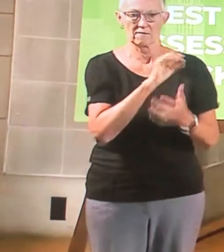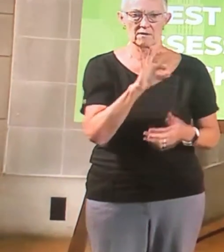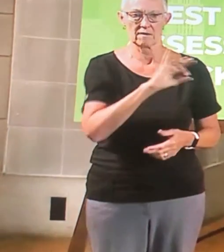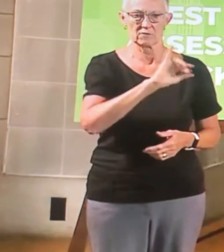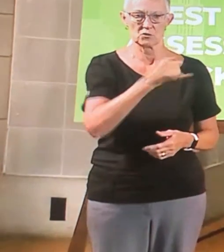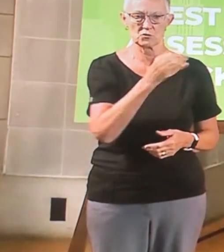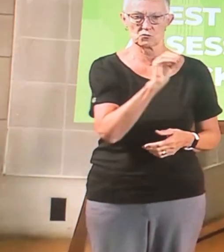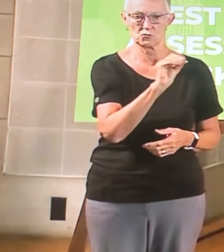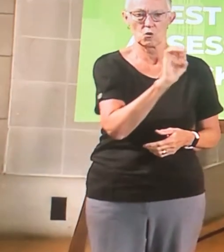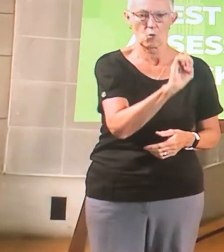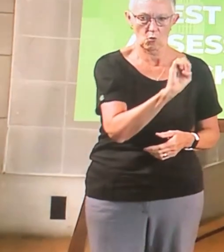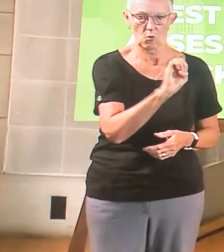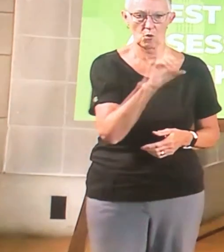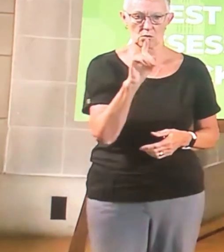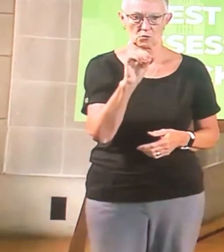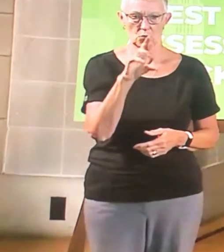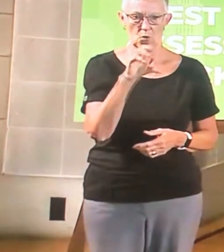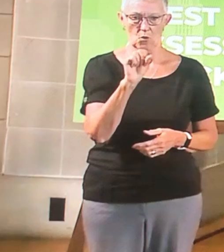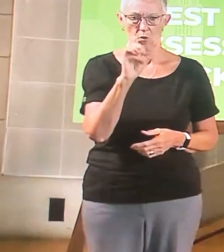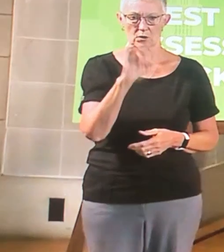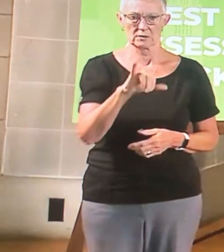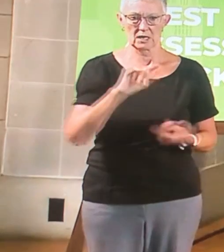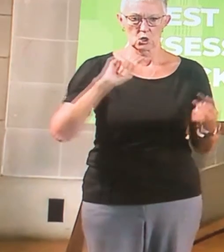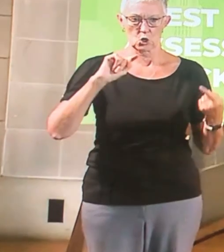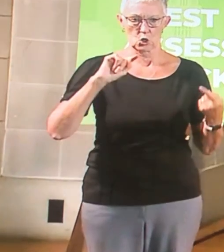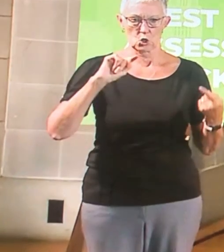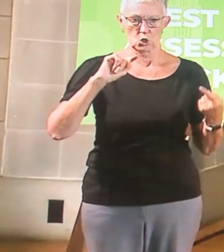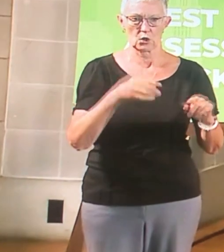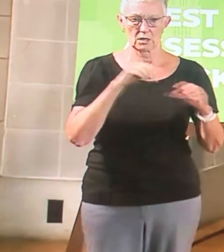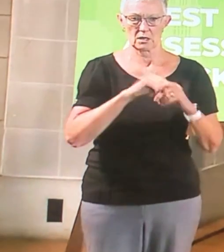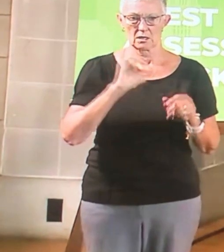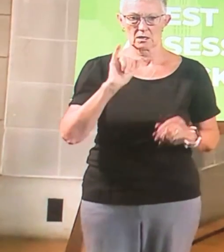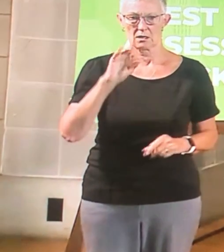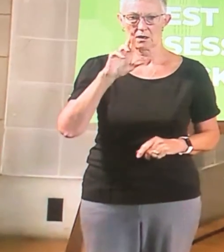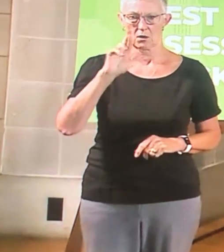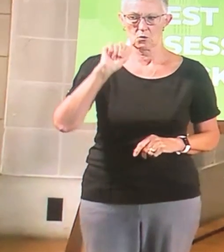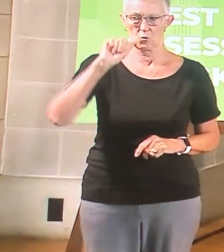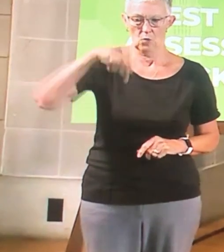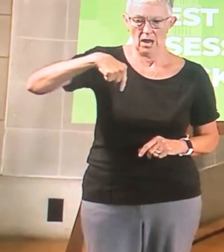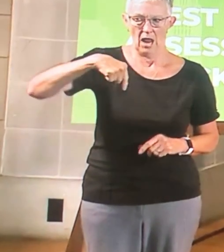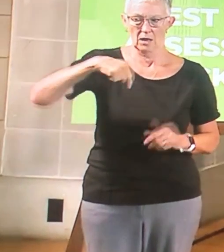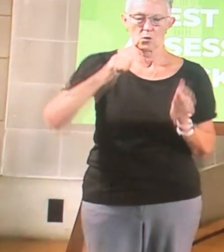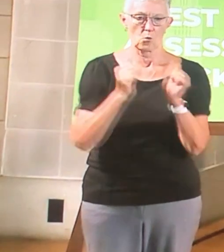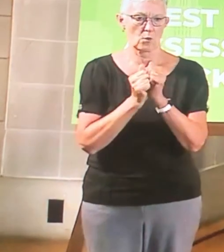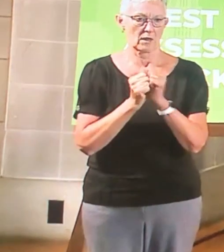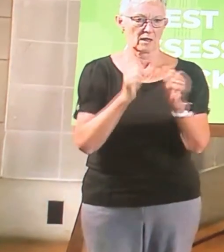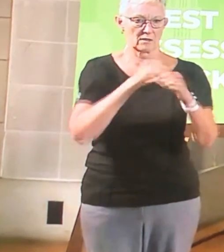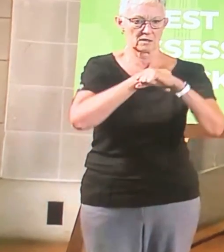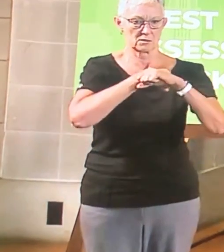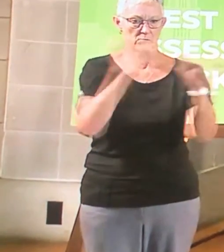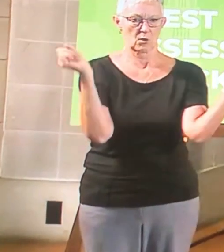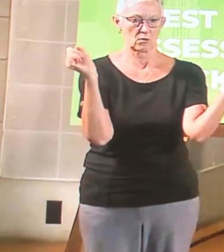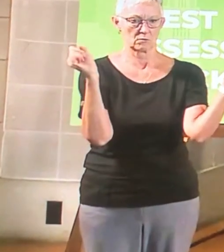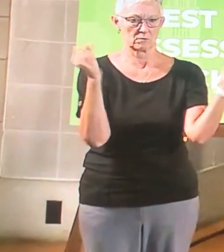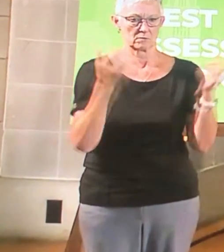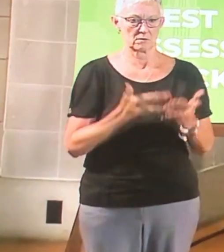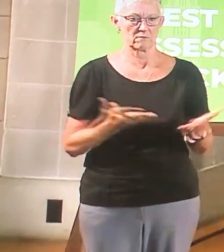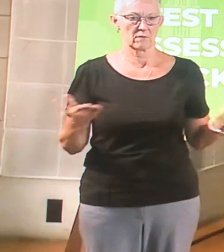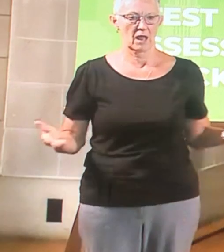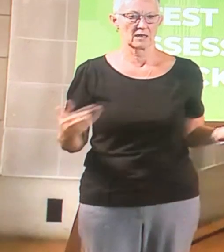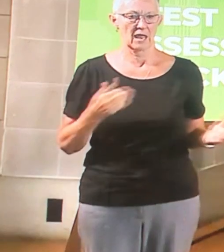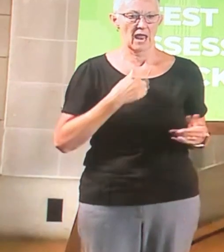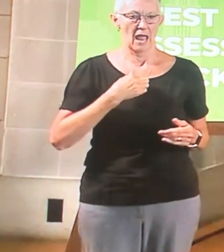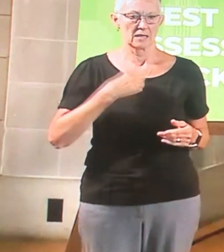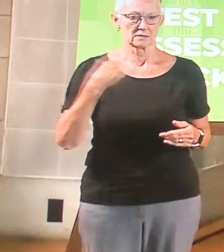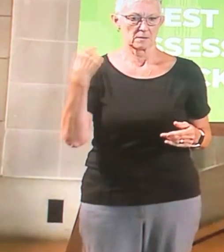who was injured in Iraq with an improvised explosive device and has experienced back and neck pain